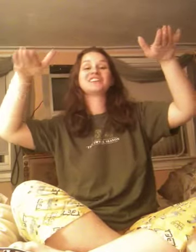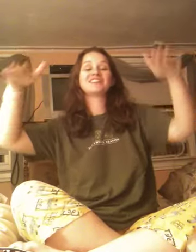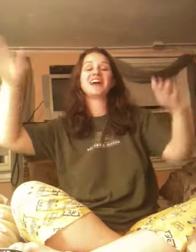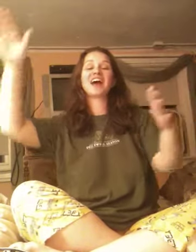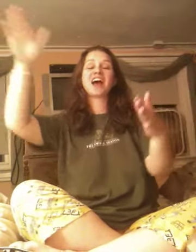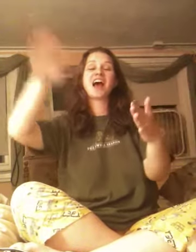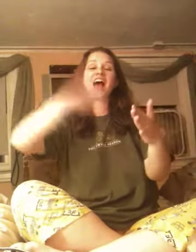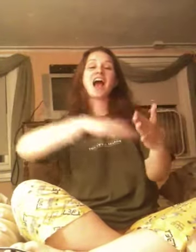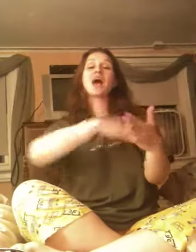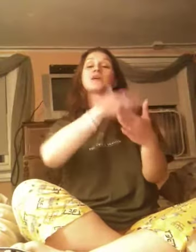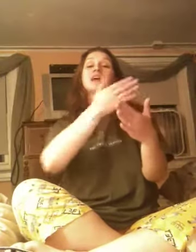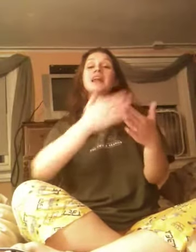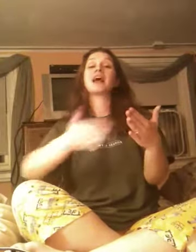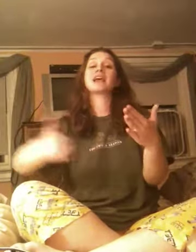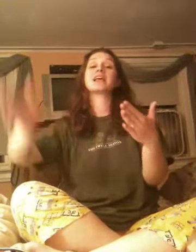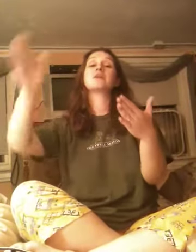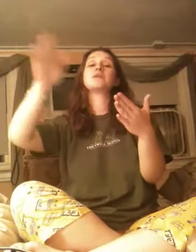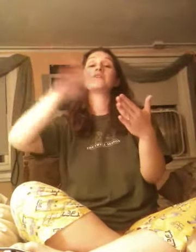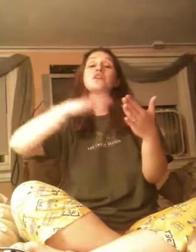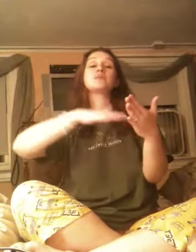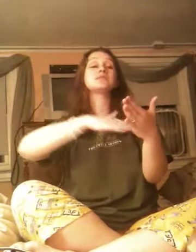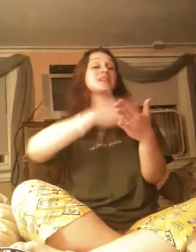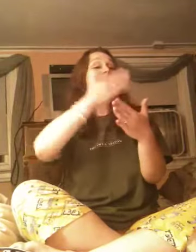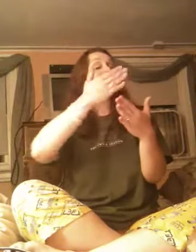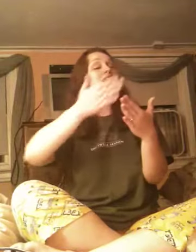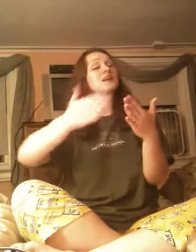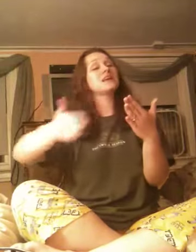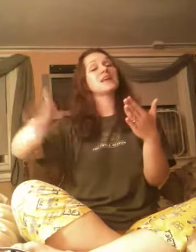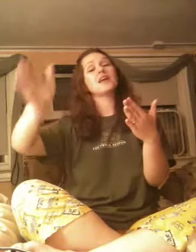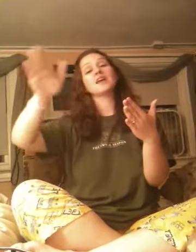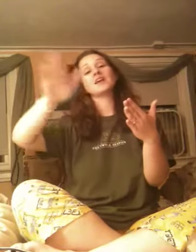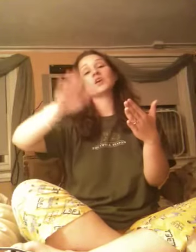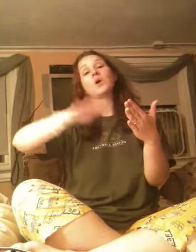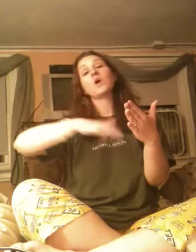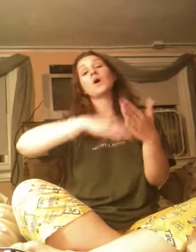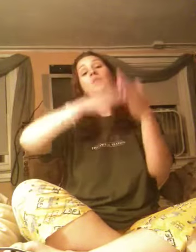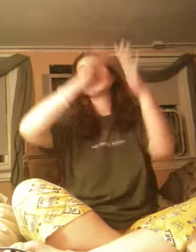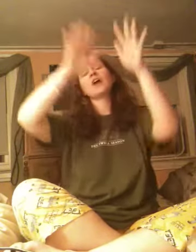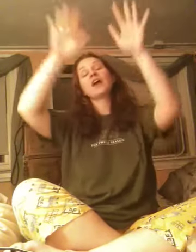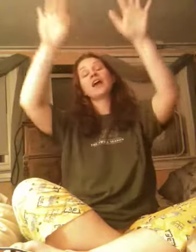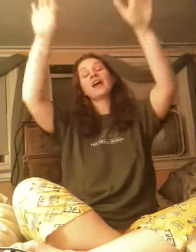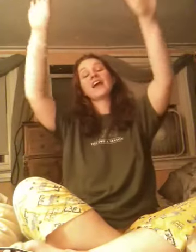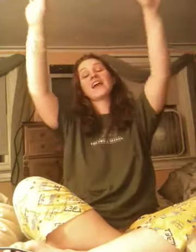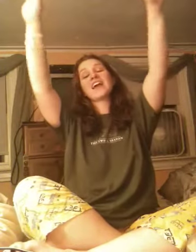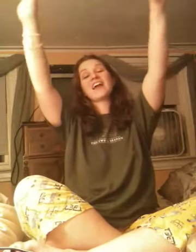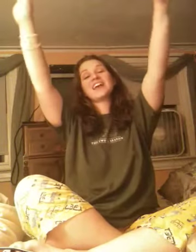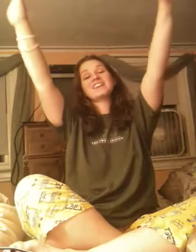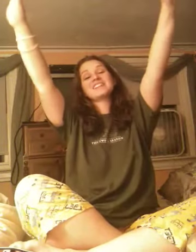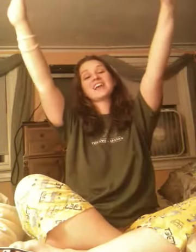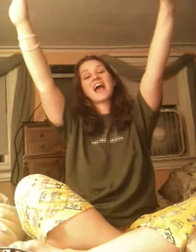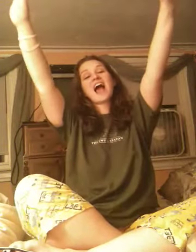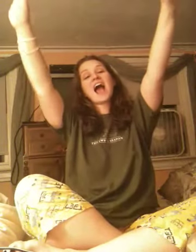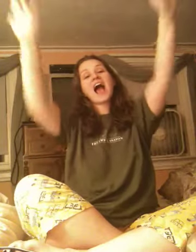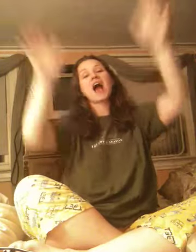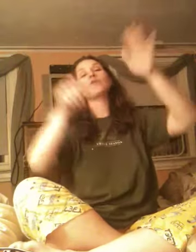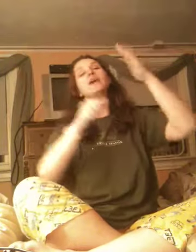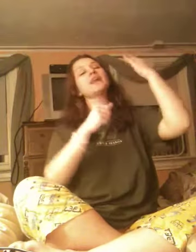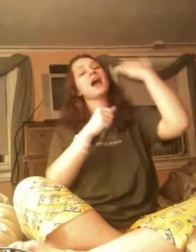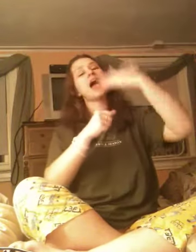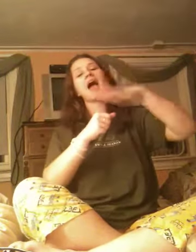How can I keep from singing your praise? How can I